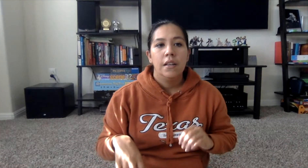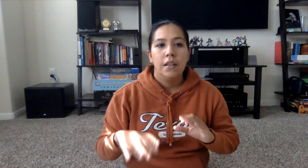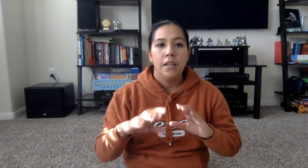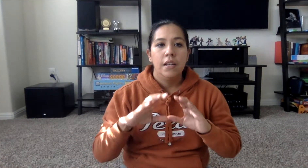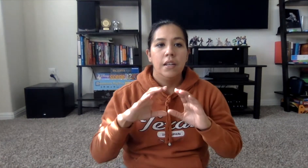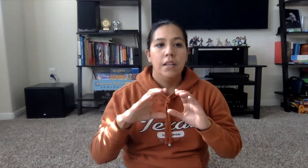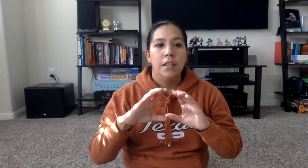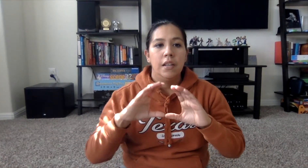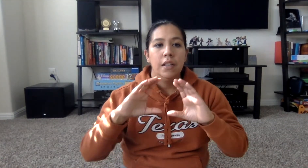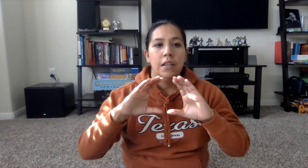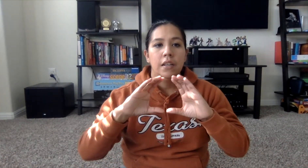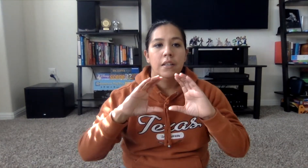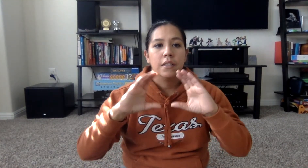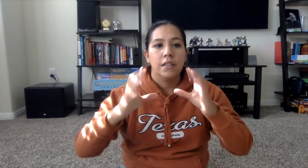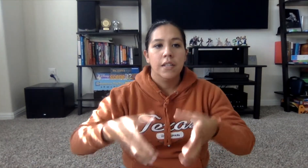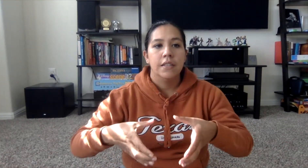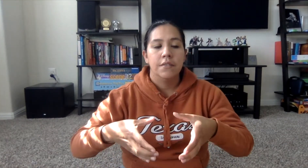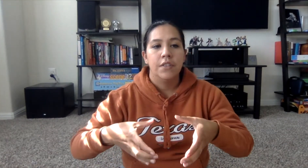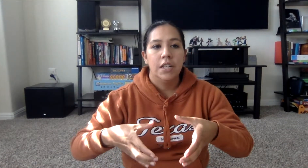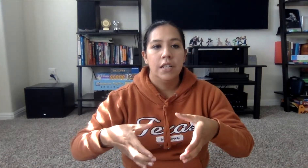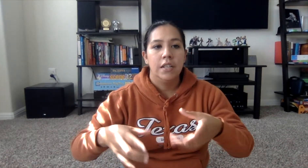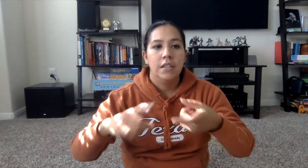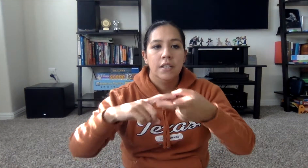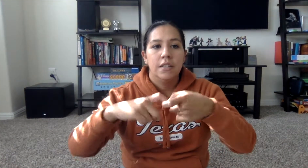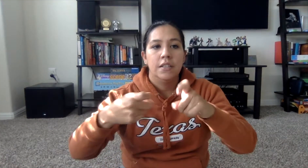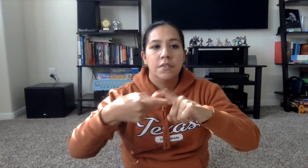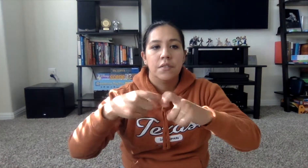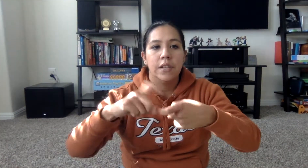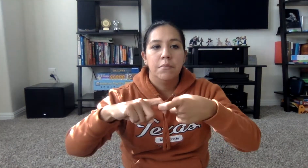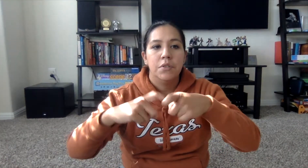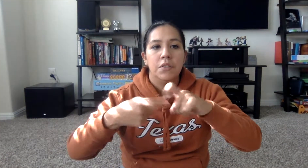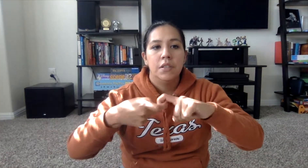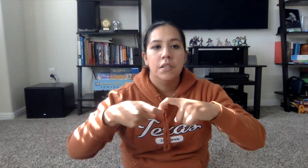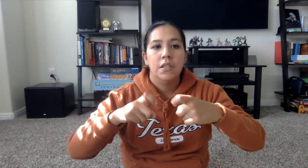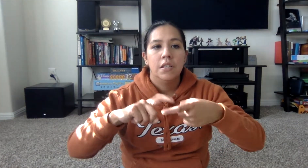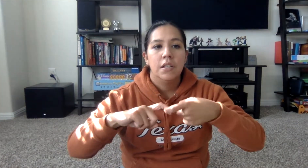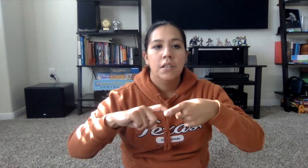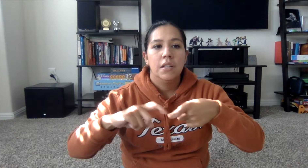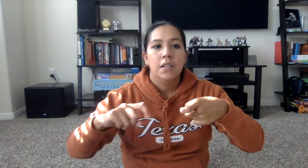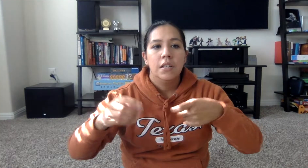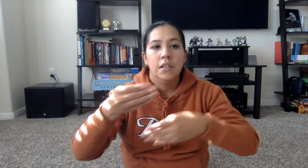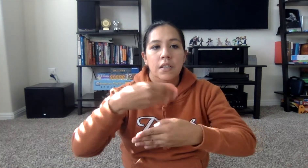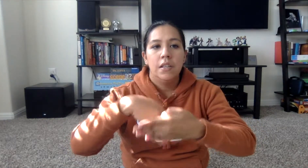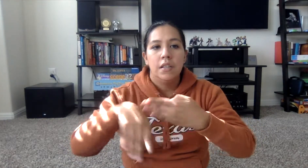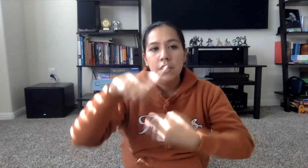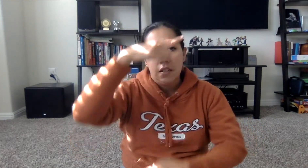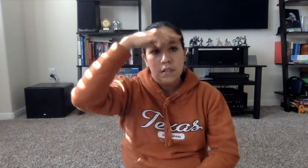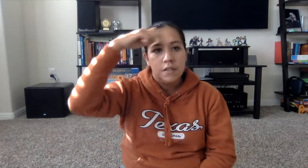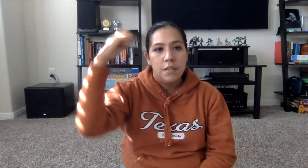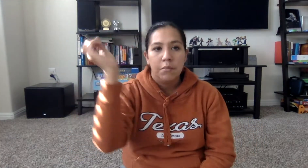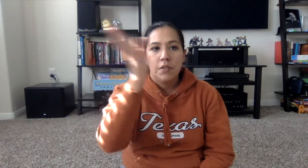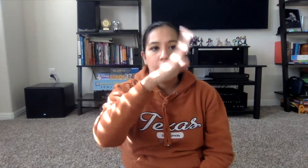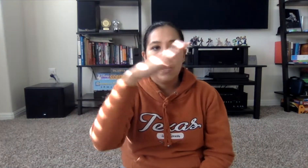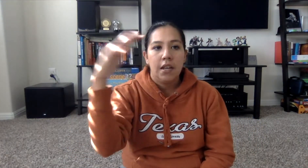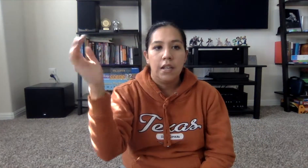and classify the scramble in the summer sky